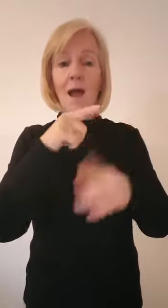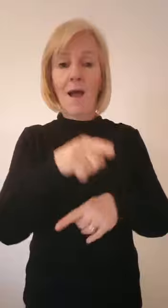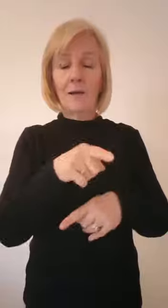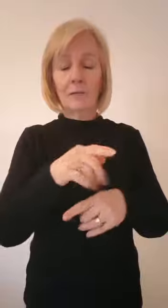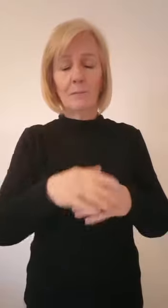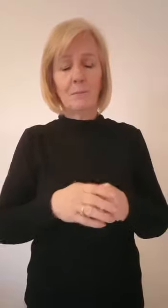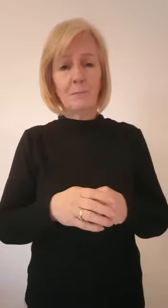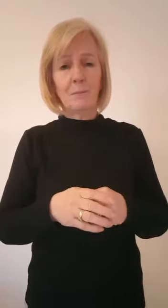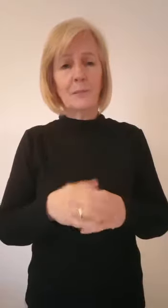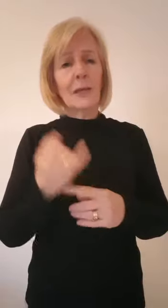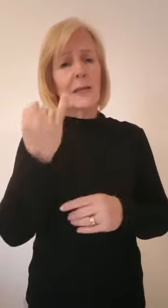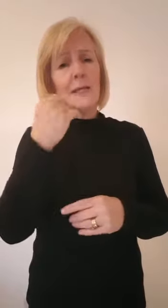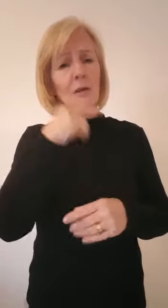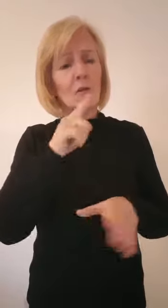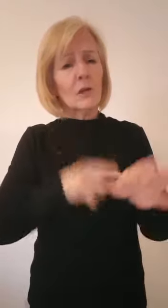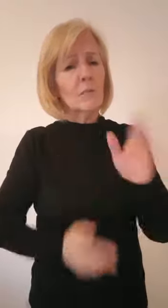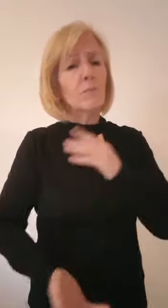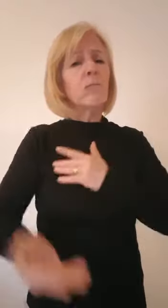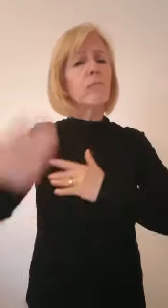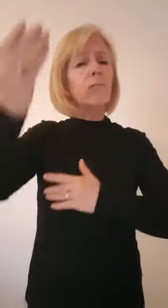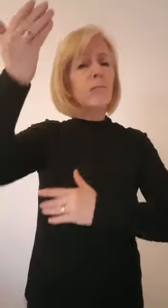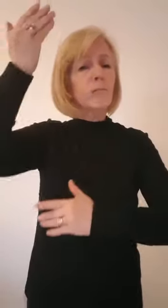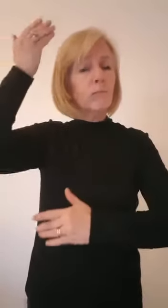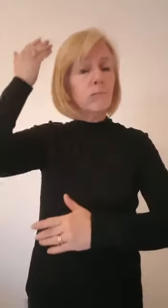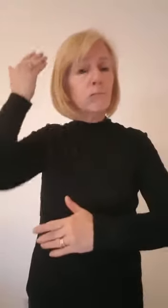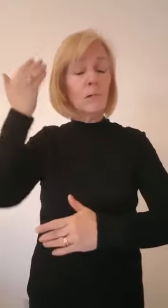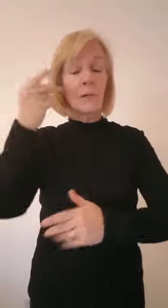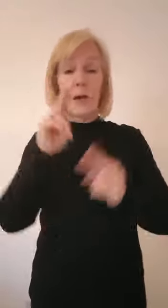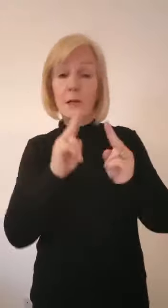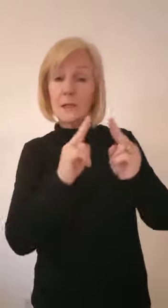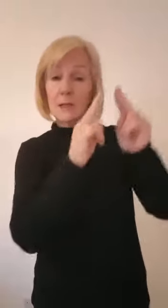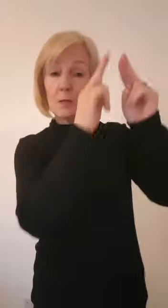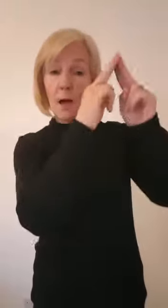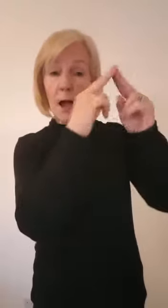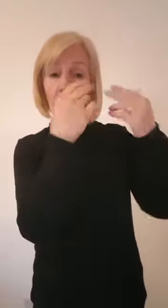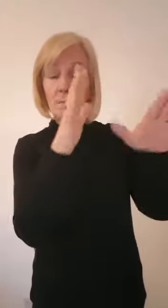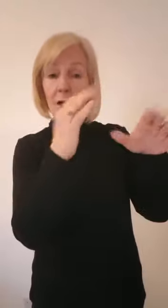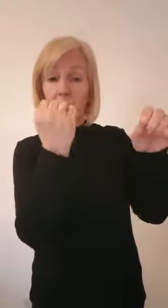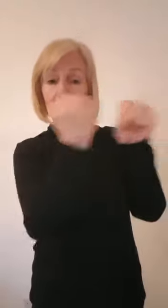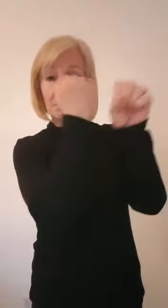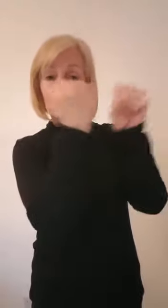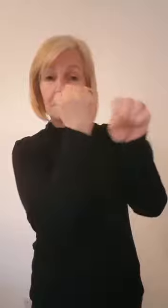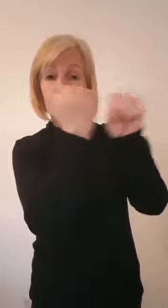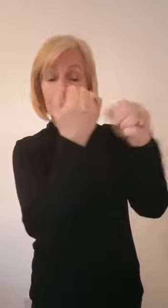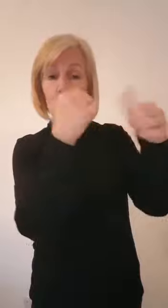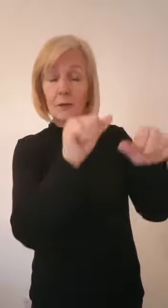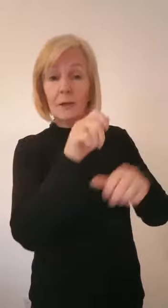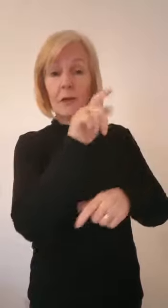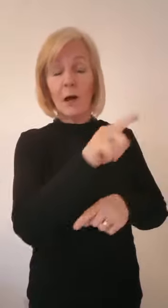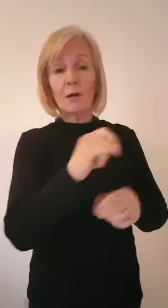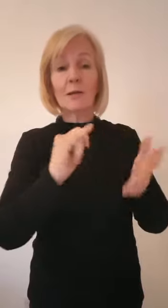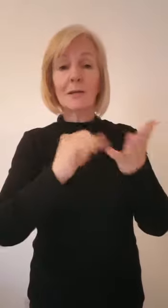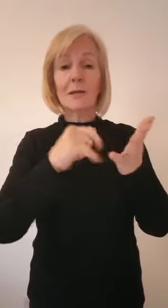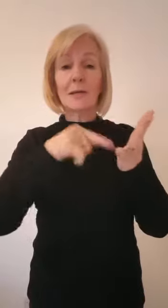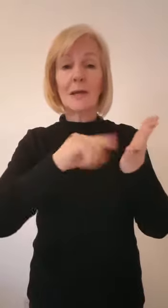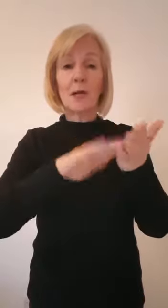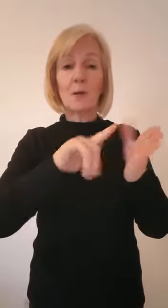around the time the spire was being built on top of St Mary's and All Saints Church in the centre of